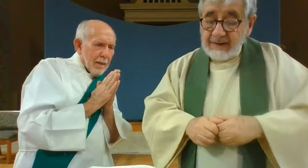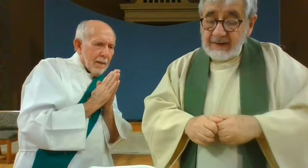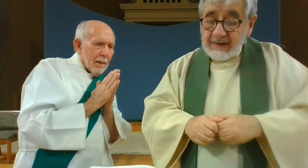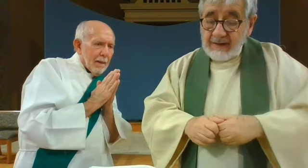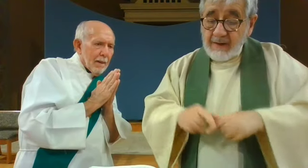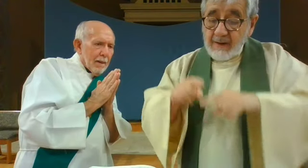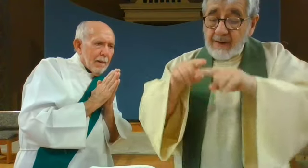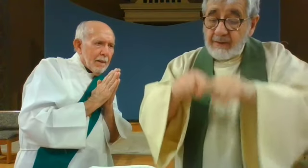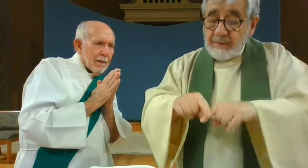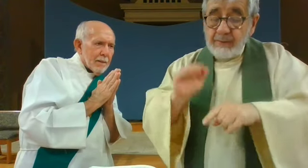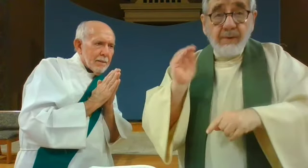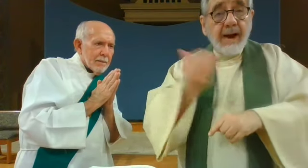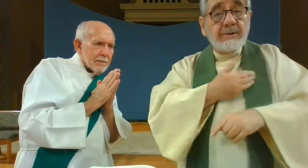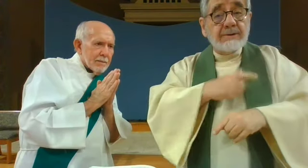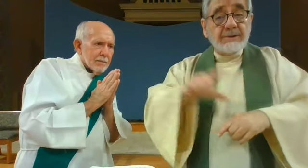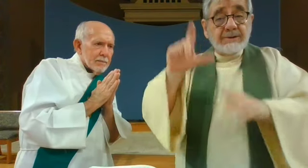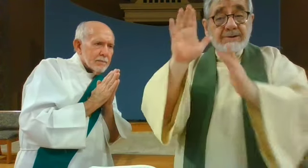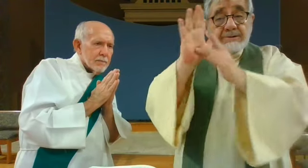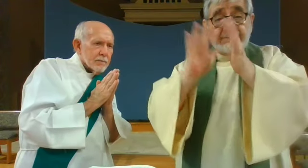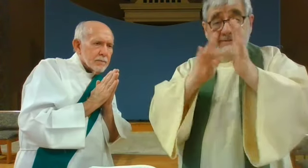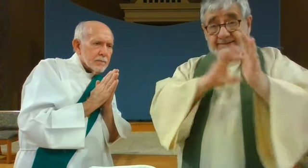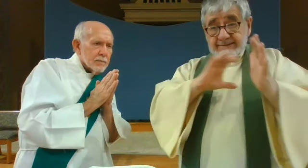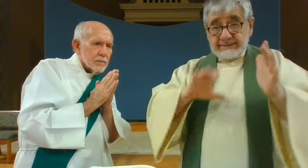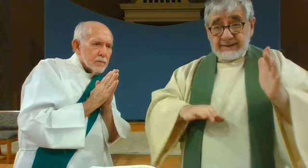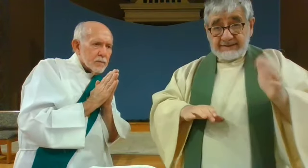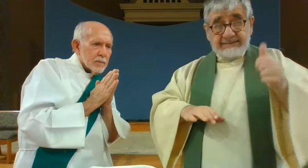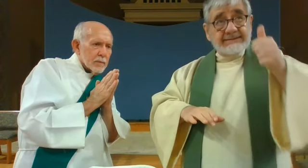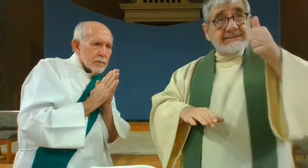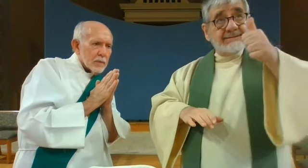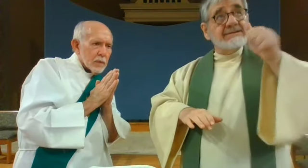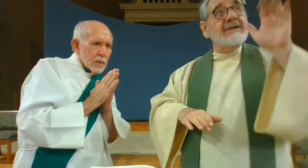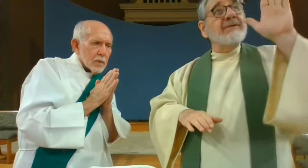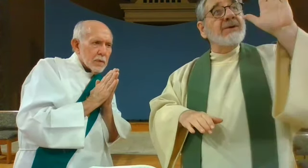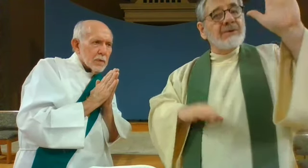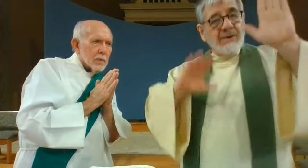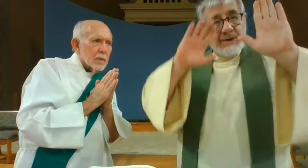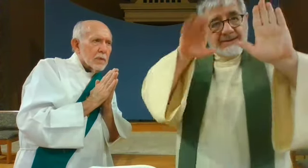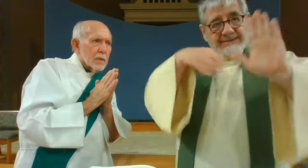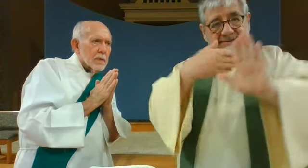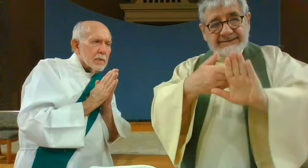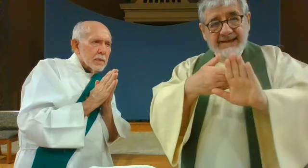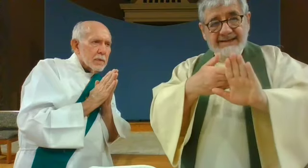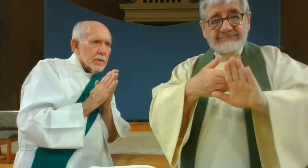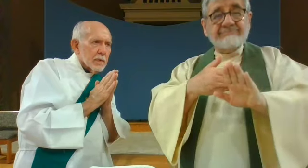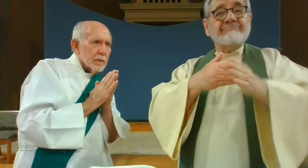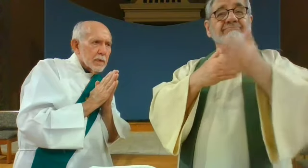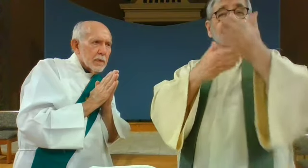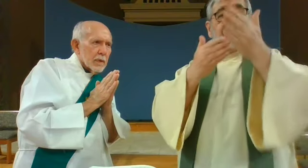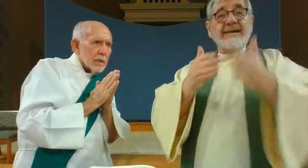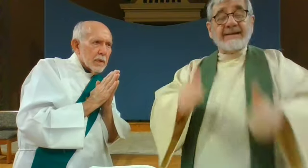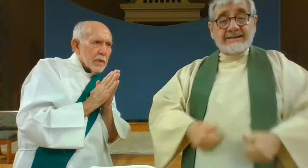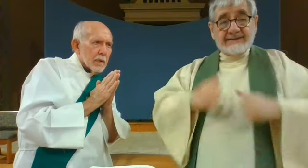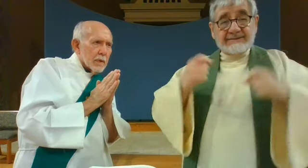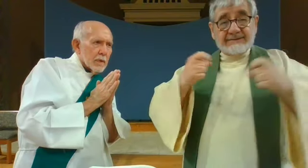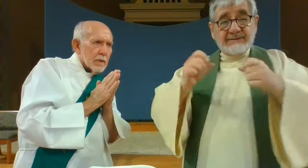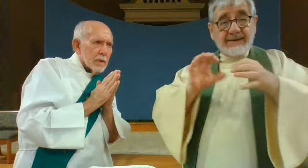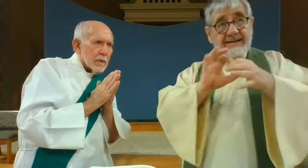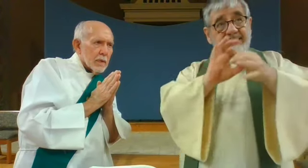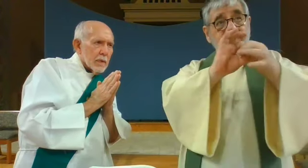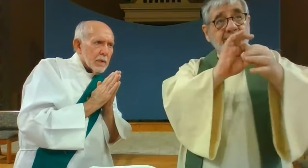through our Lord Jesus Christ your Son who lives and reigns with